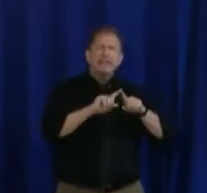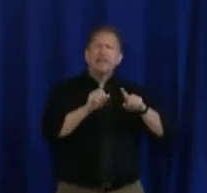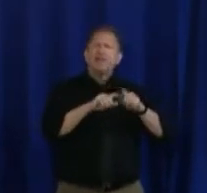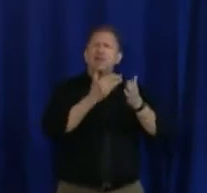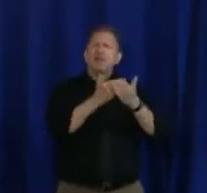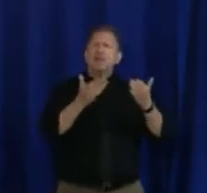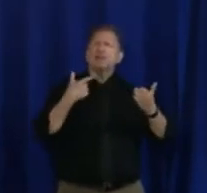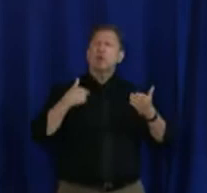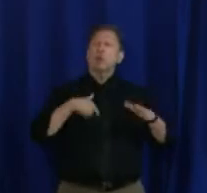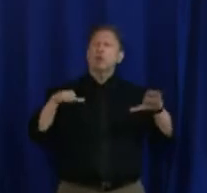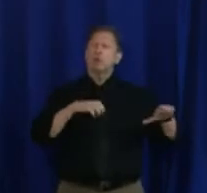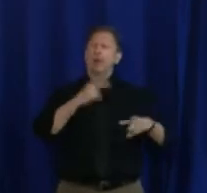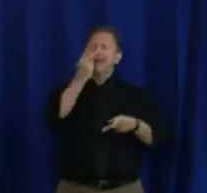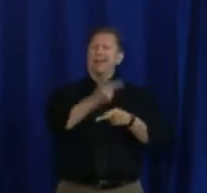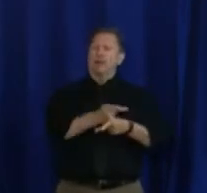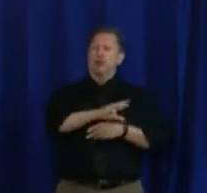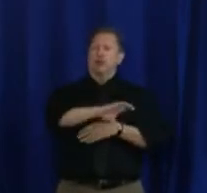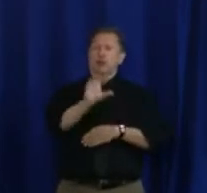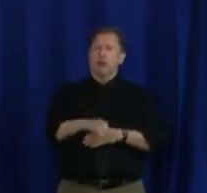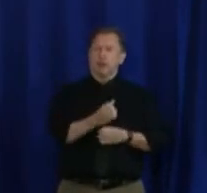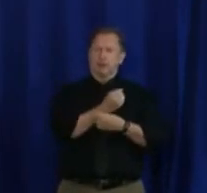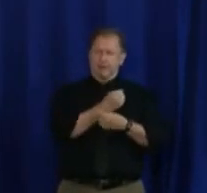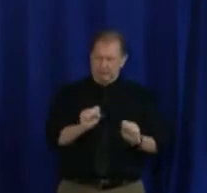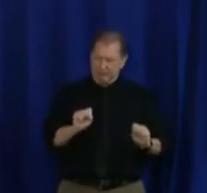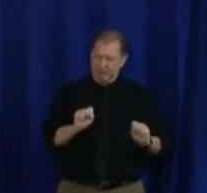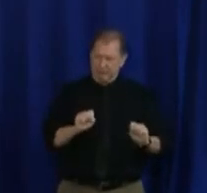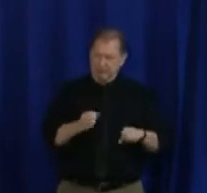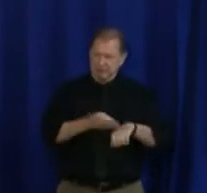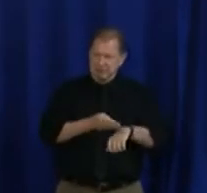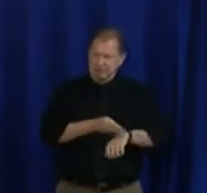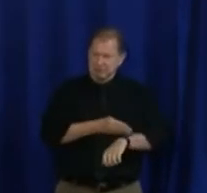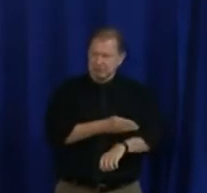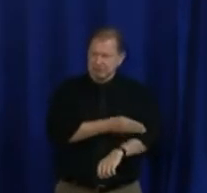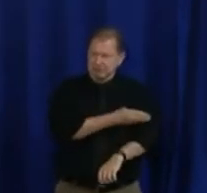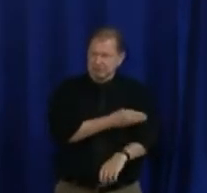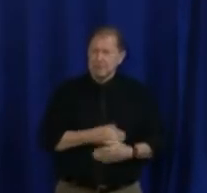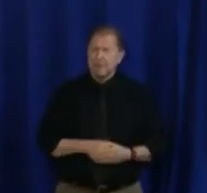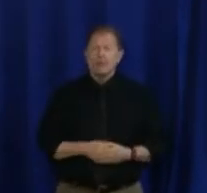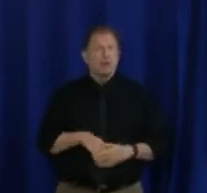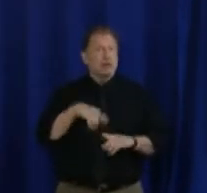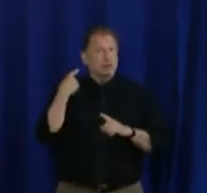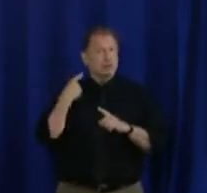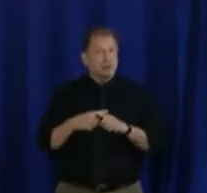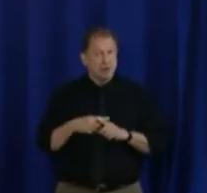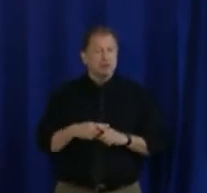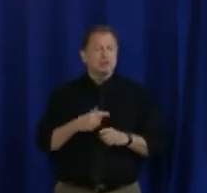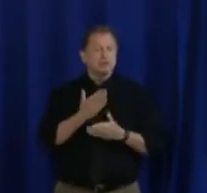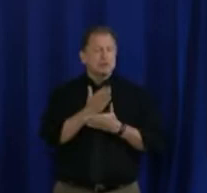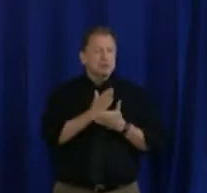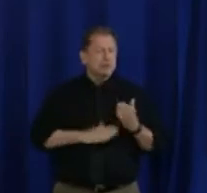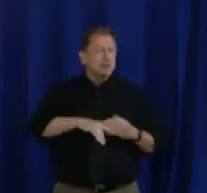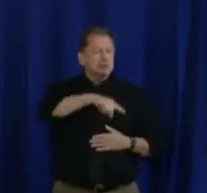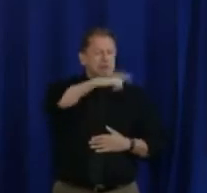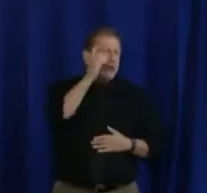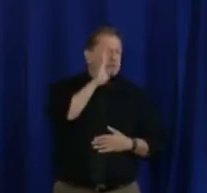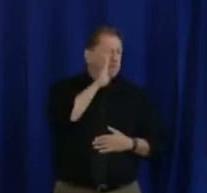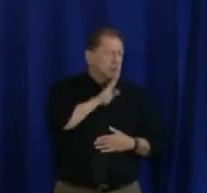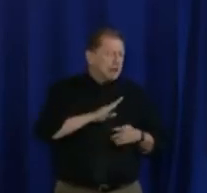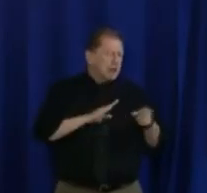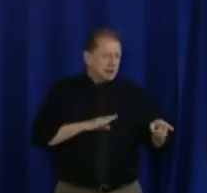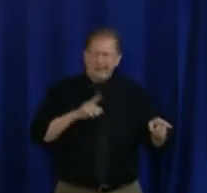Chicagoans safe, including our racial equity rapid response team, and most recently,